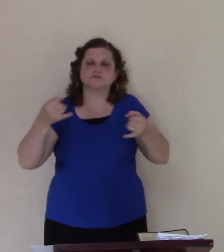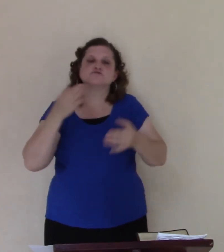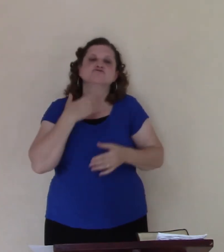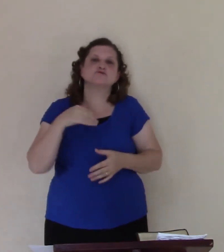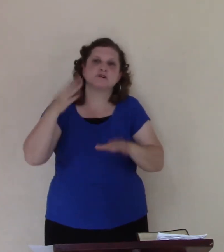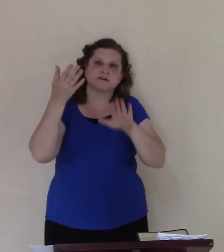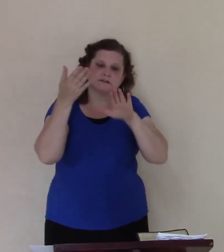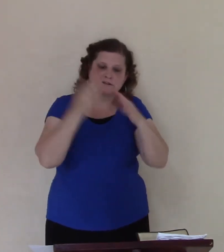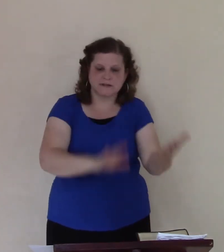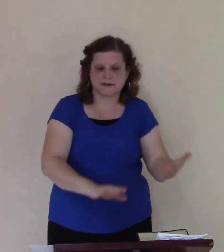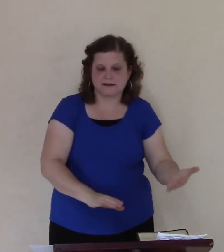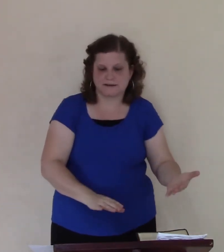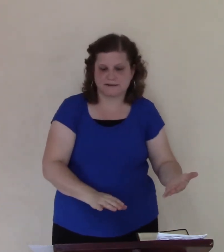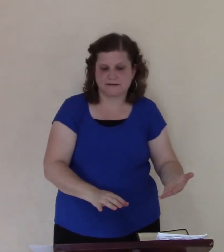Now, he's worse than before.